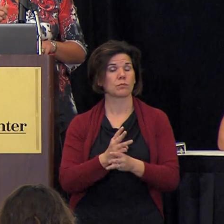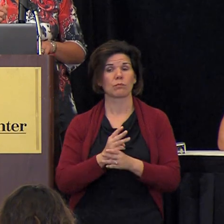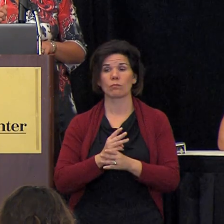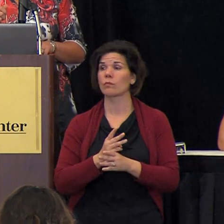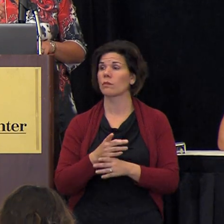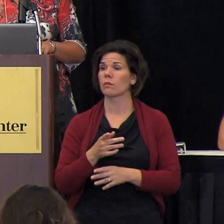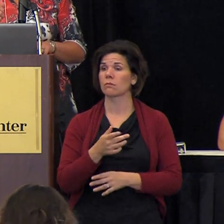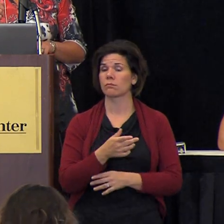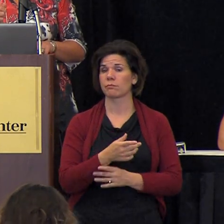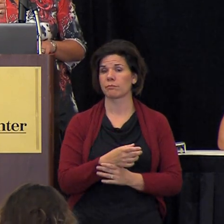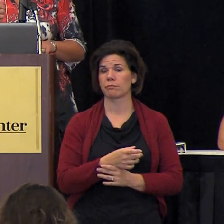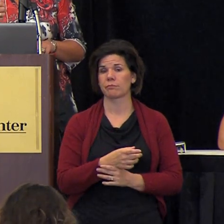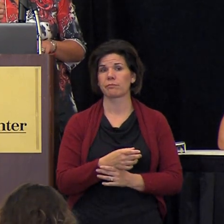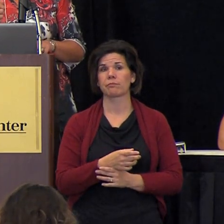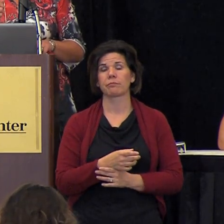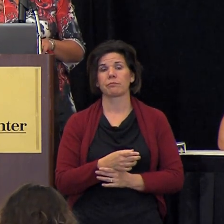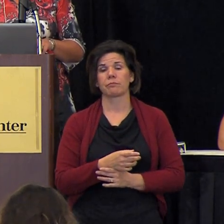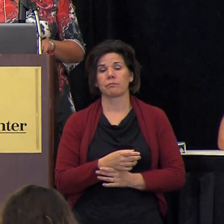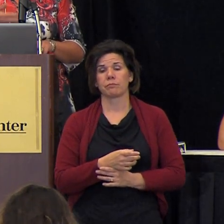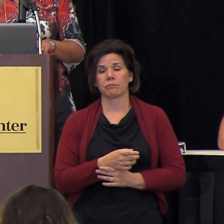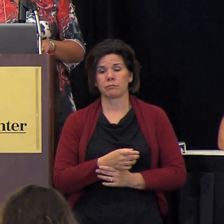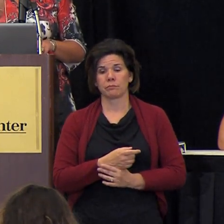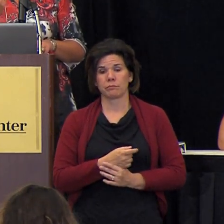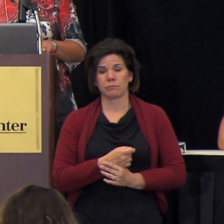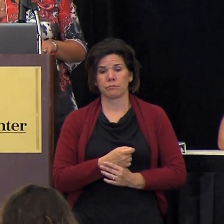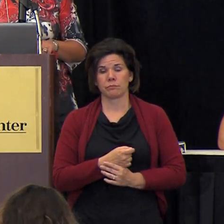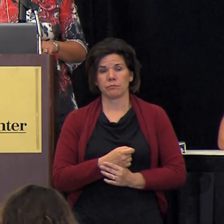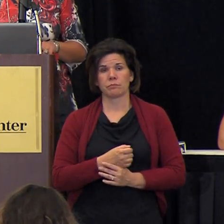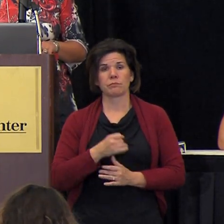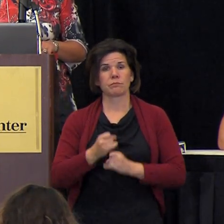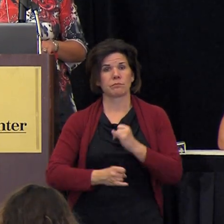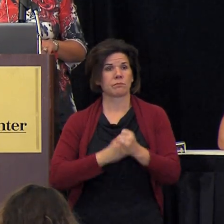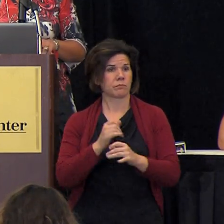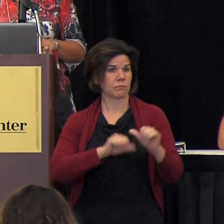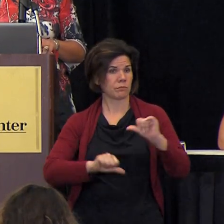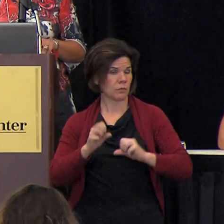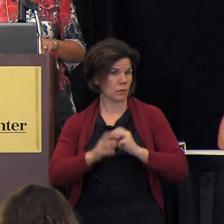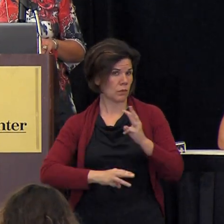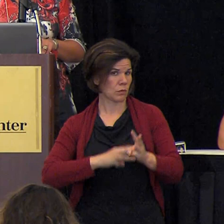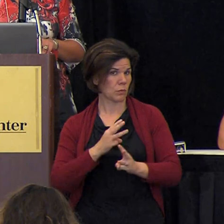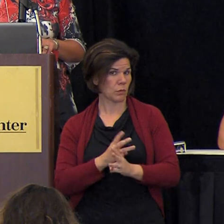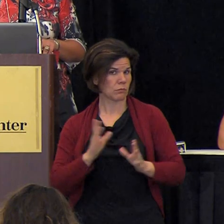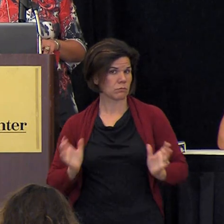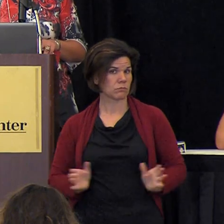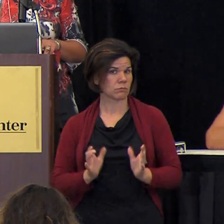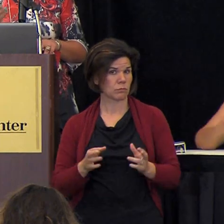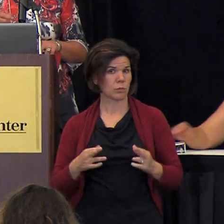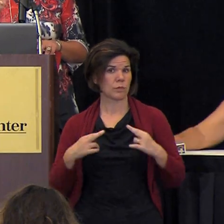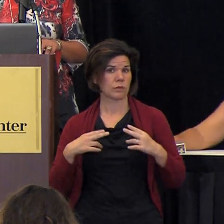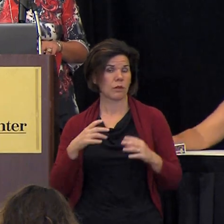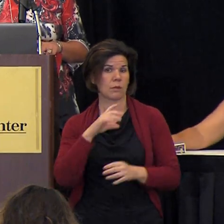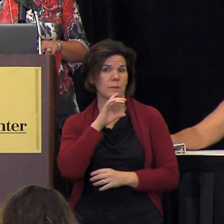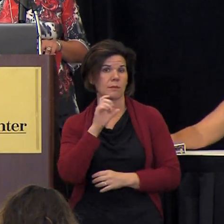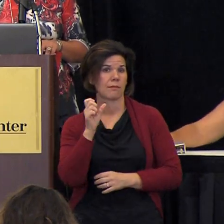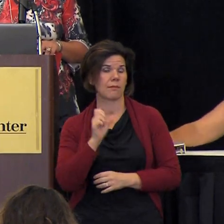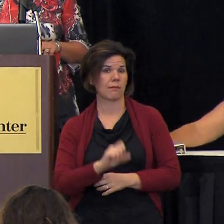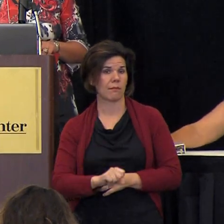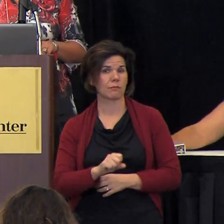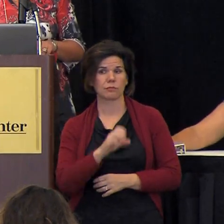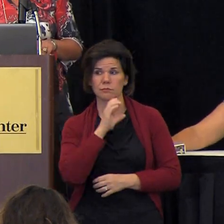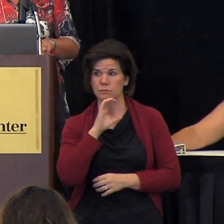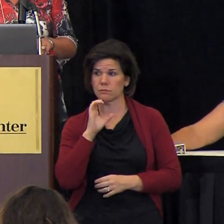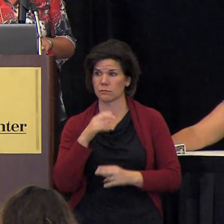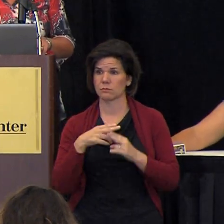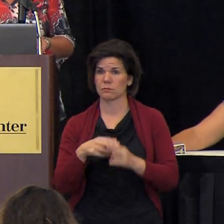um international um scientific world is pushing for the retirement age or the senior senior